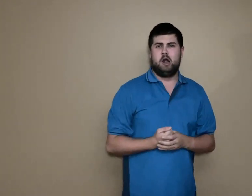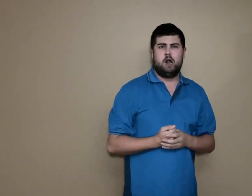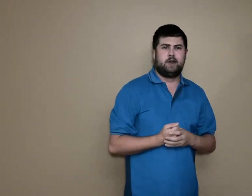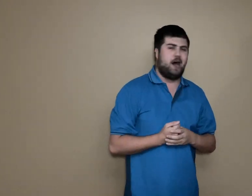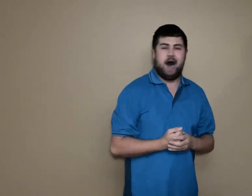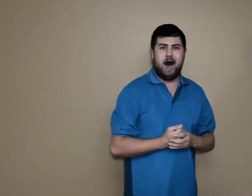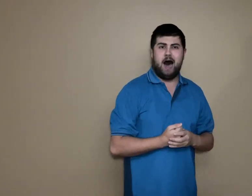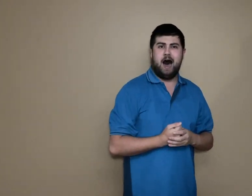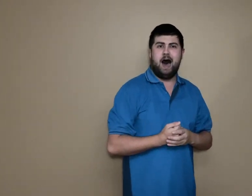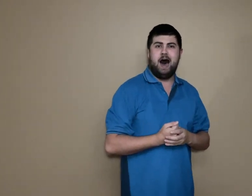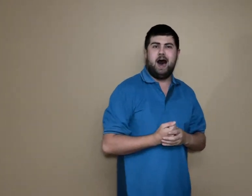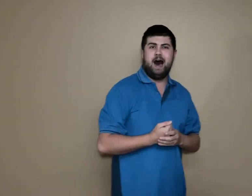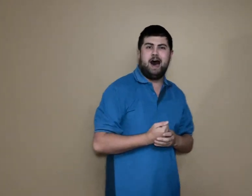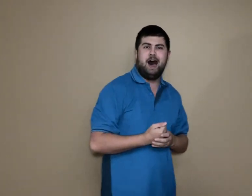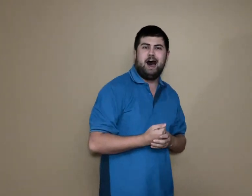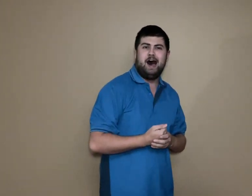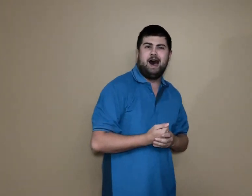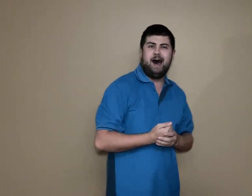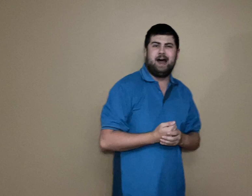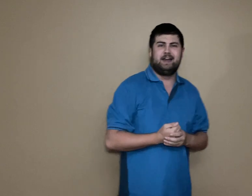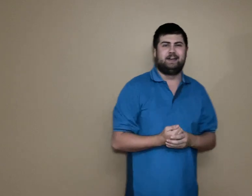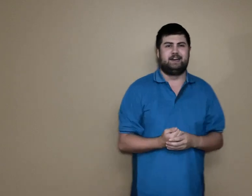Hyde.